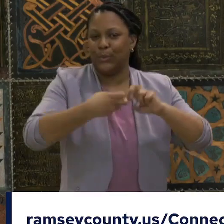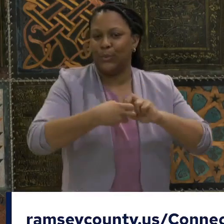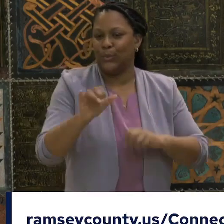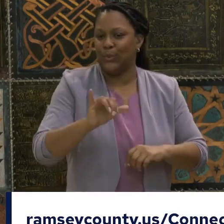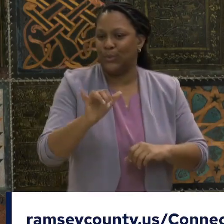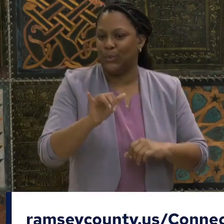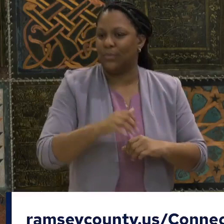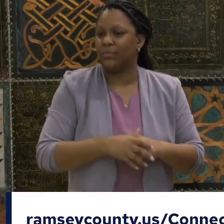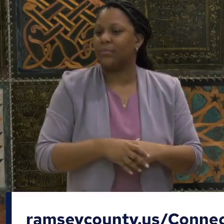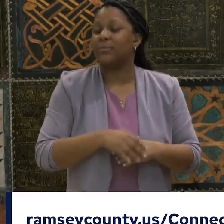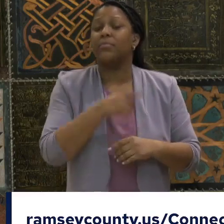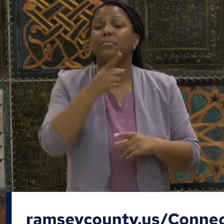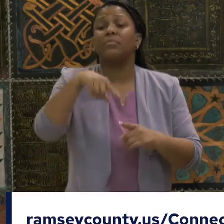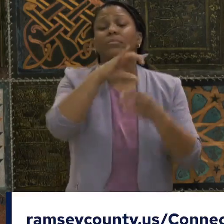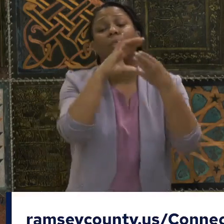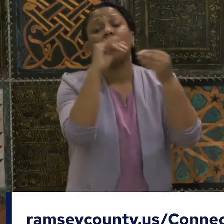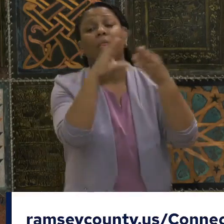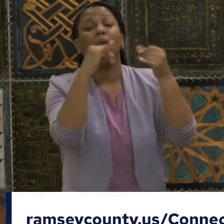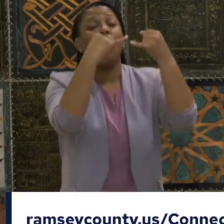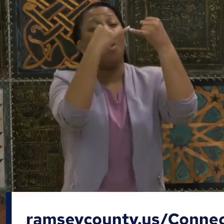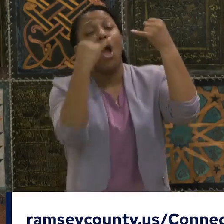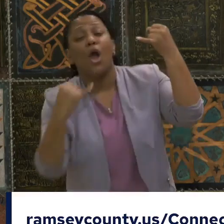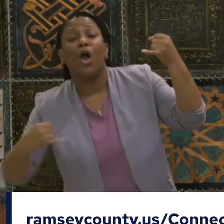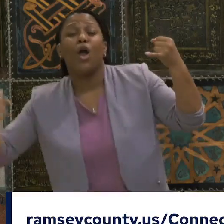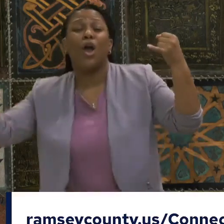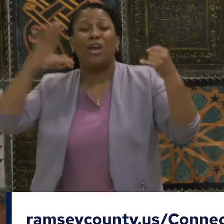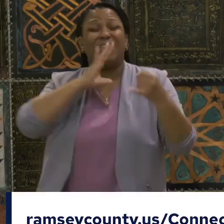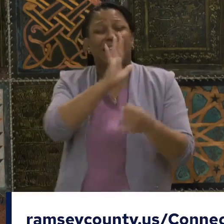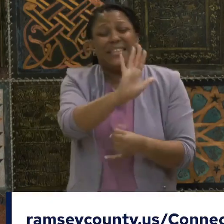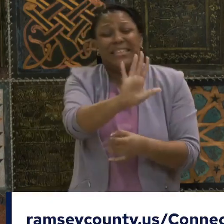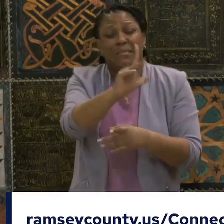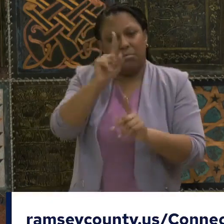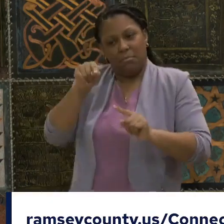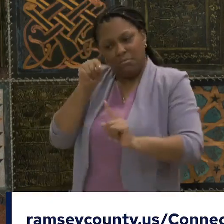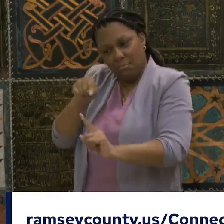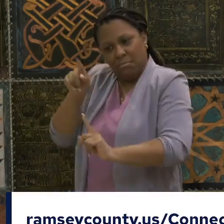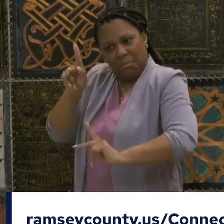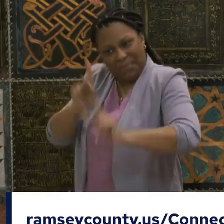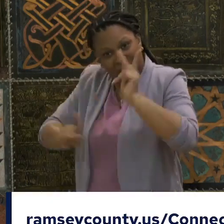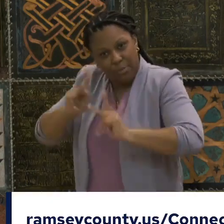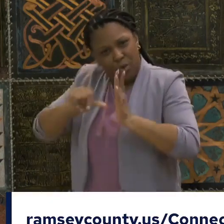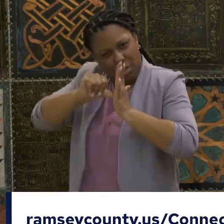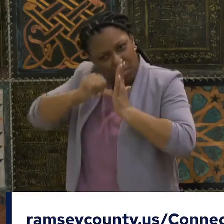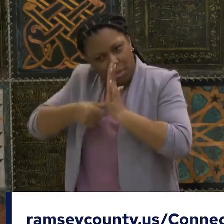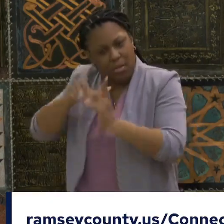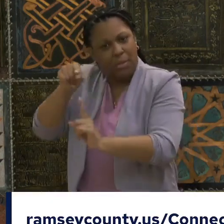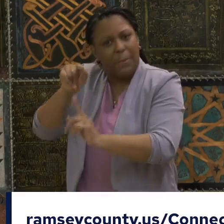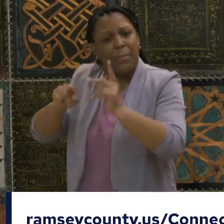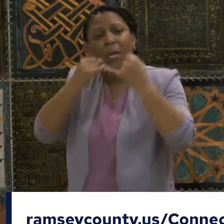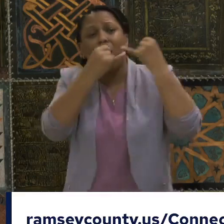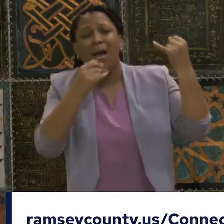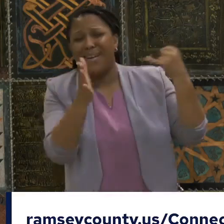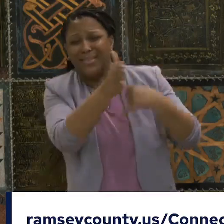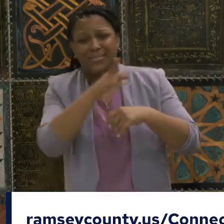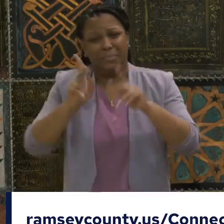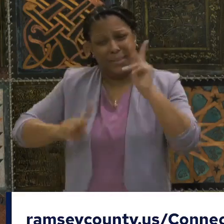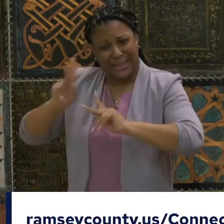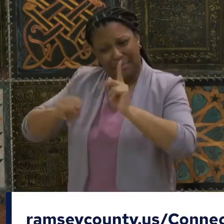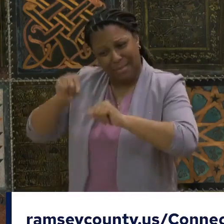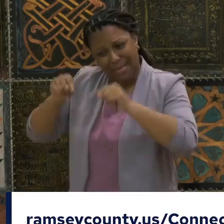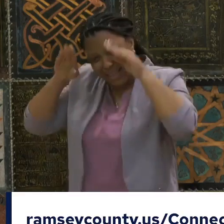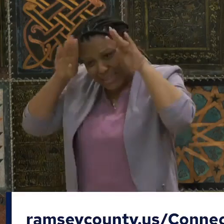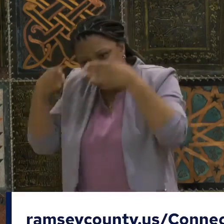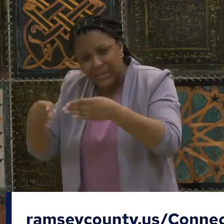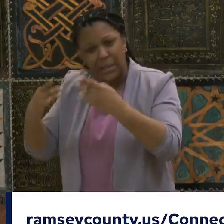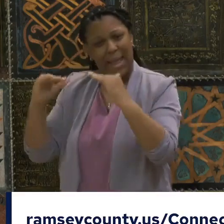is not about wires, this is about people, and we have to keep saying that over and over again. Rapid shifts in federal and state policies during